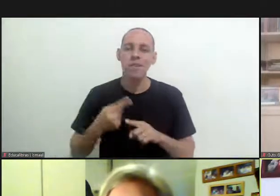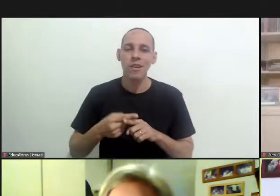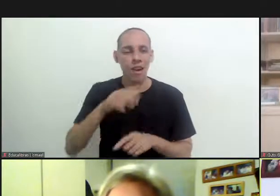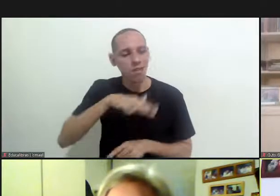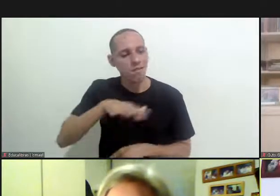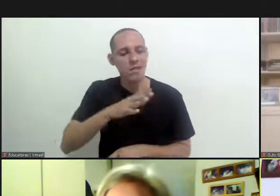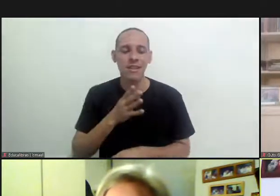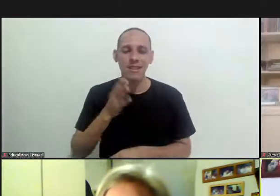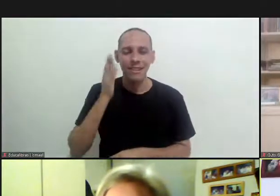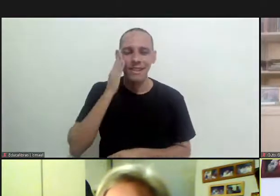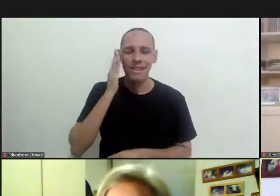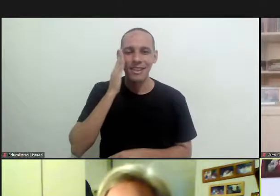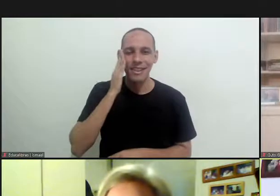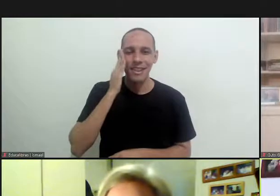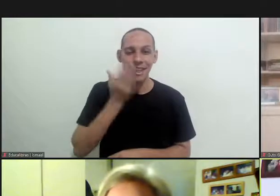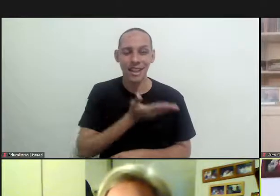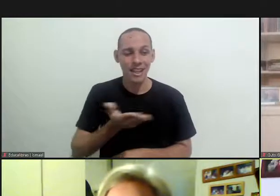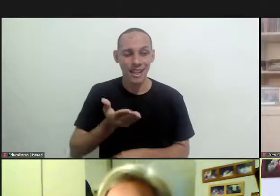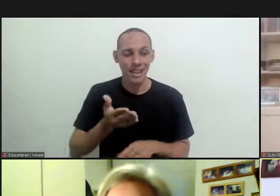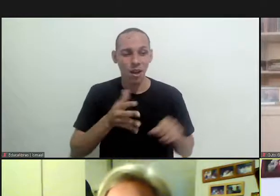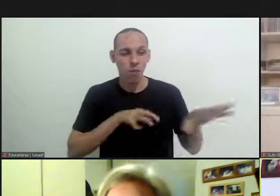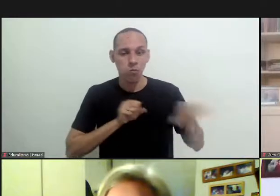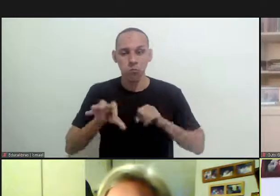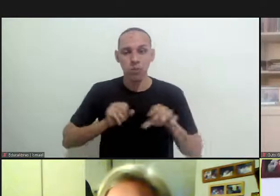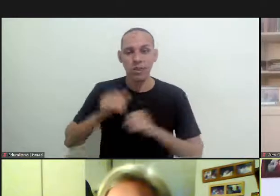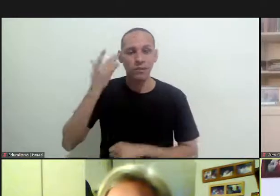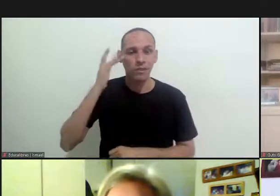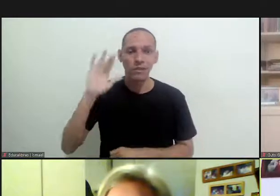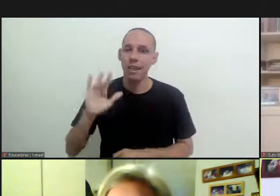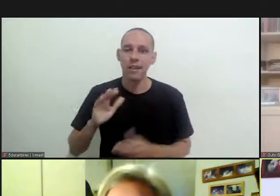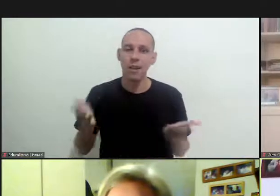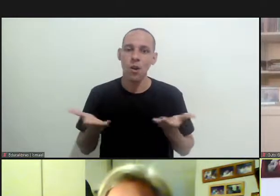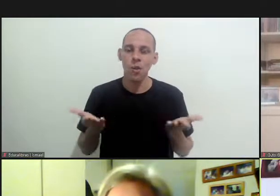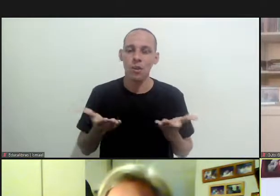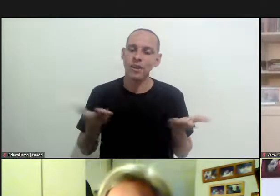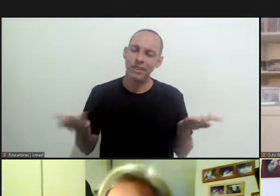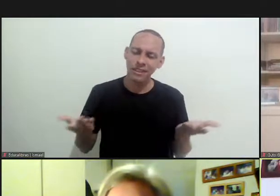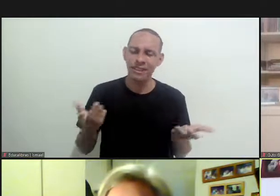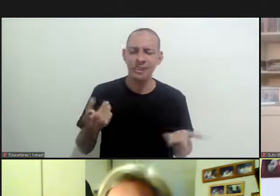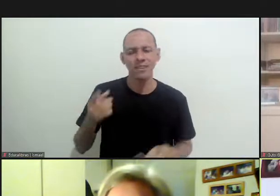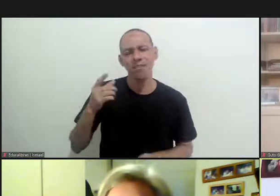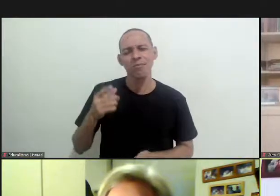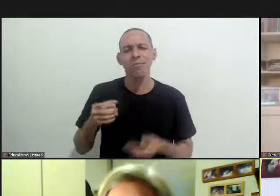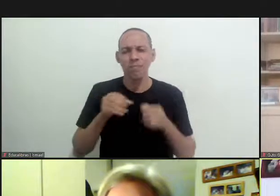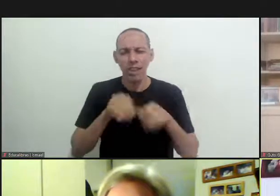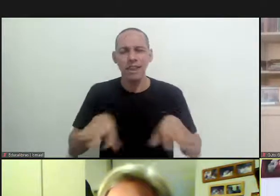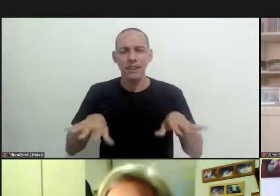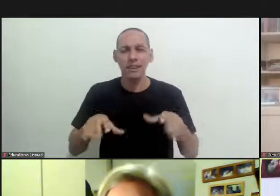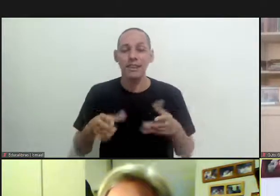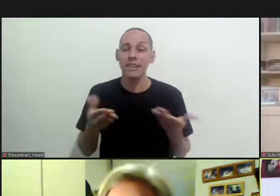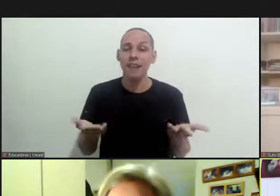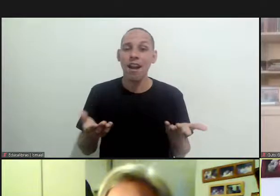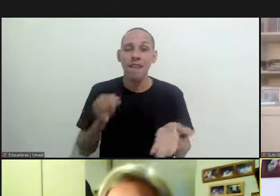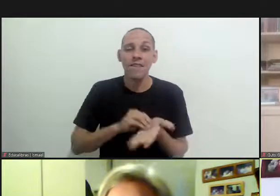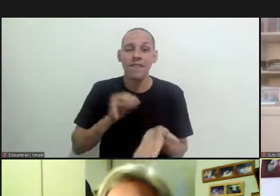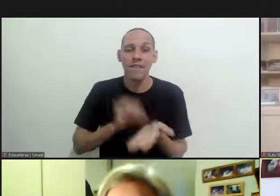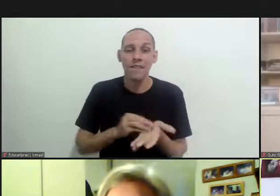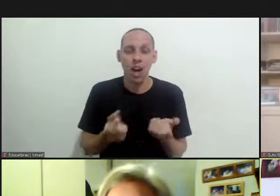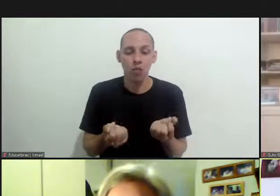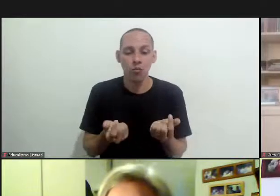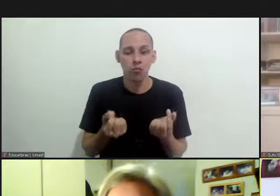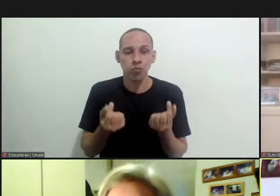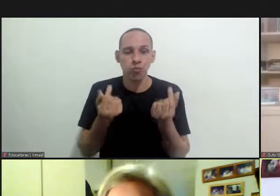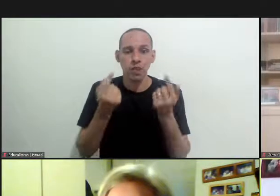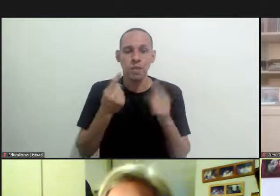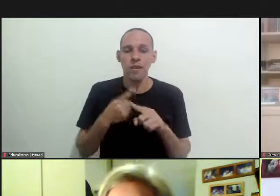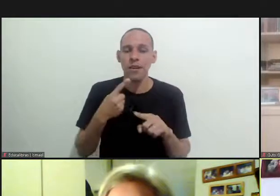live with the bug but they don't know what it can cause therefore this is a big damage the